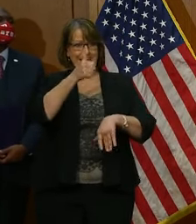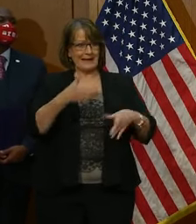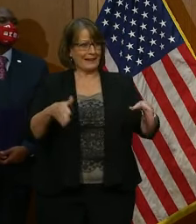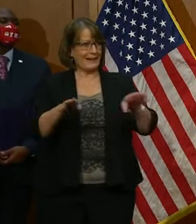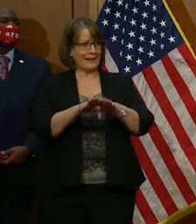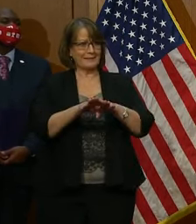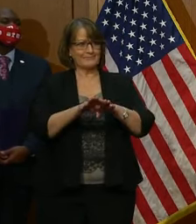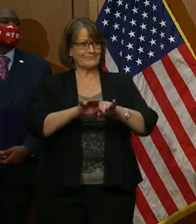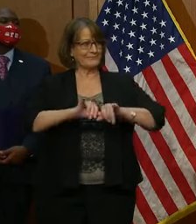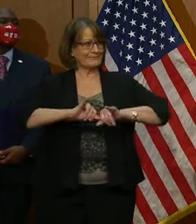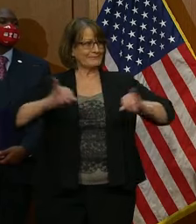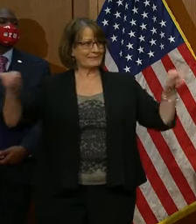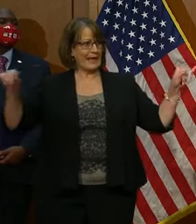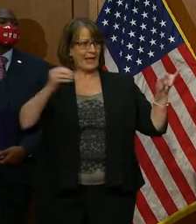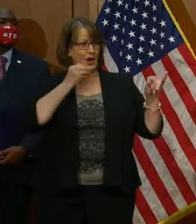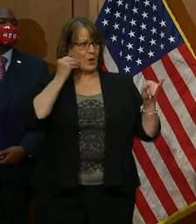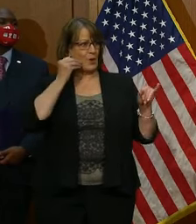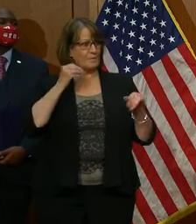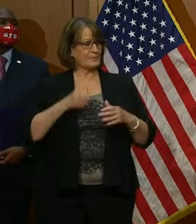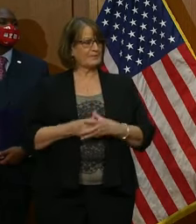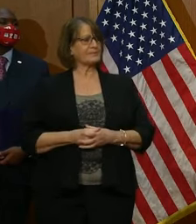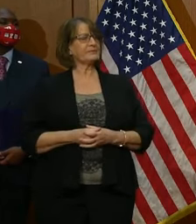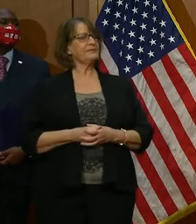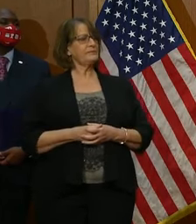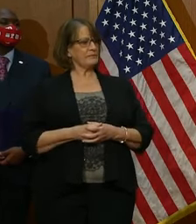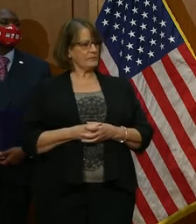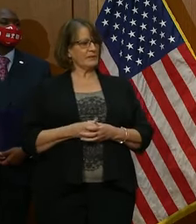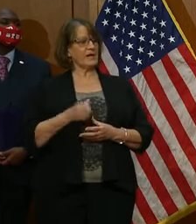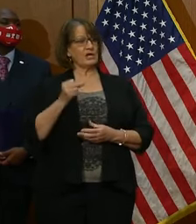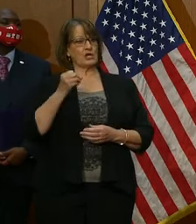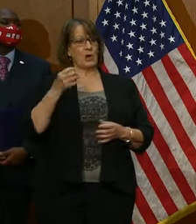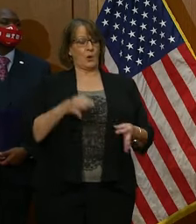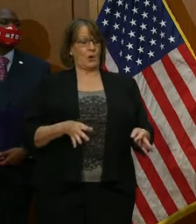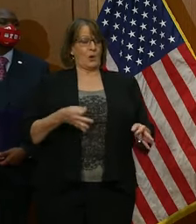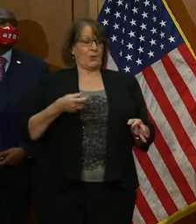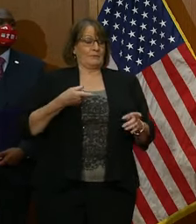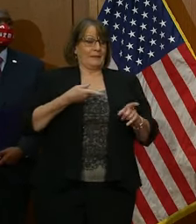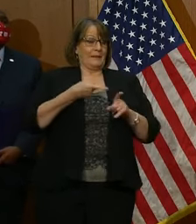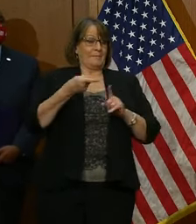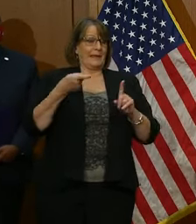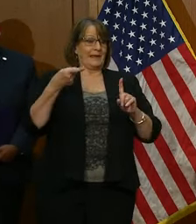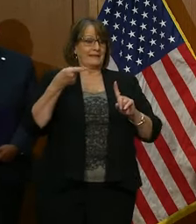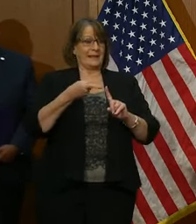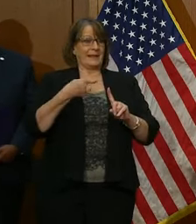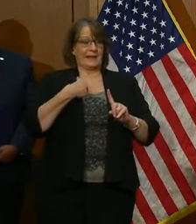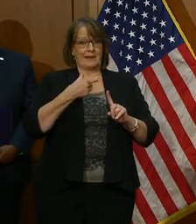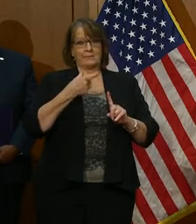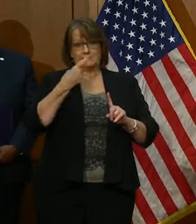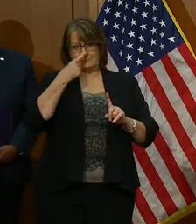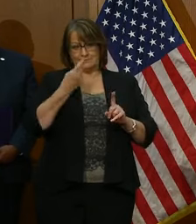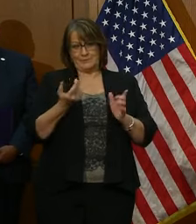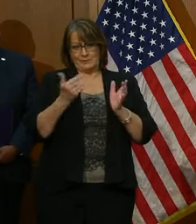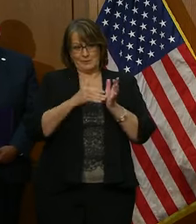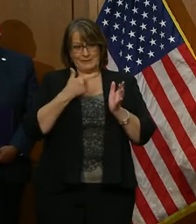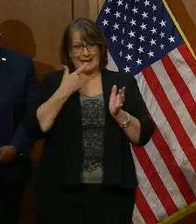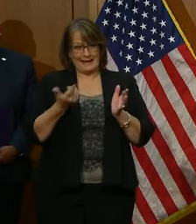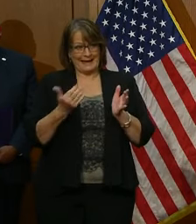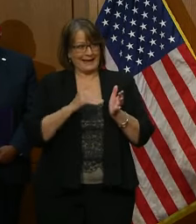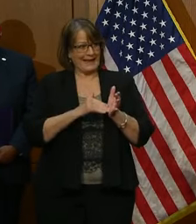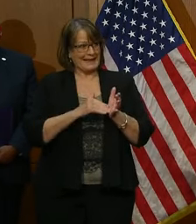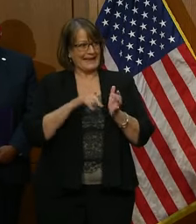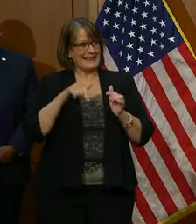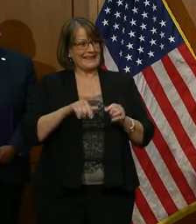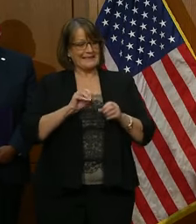few after midnight. So the main thing, and I'll take this opportunity to reiterate it, this